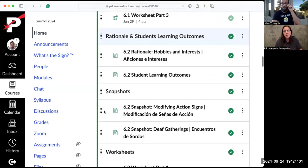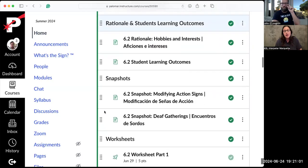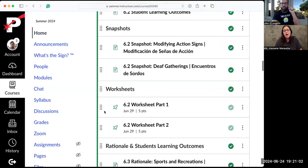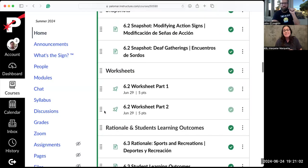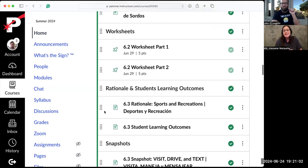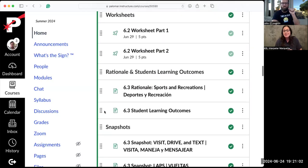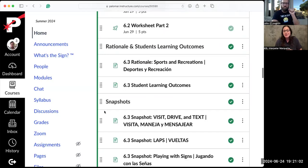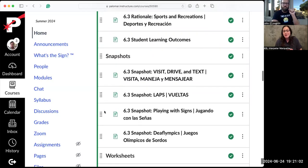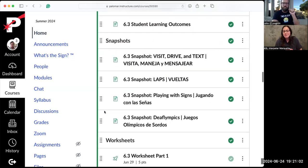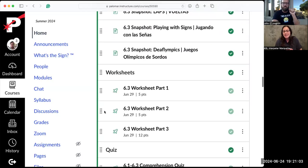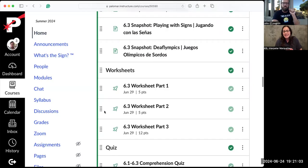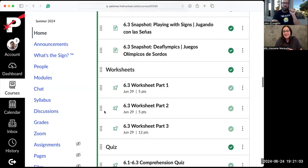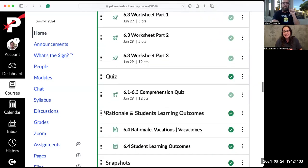Making sure I'm not forgetting anything.